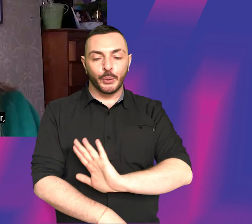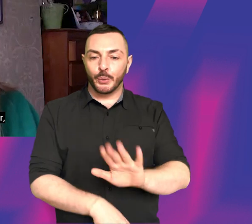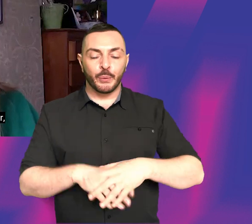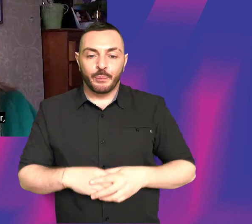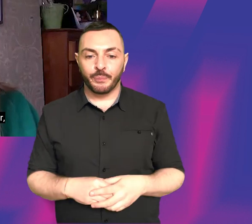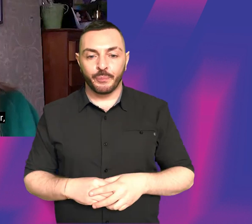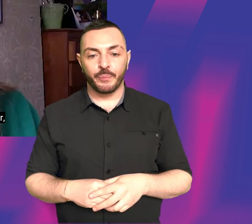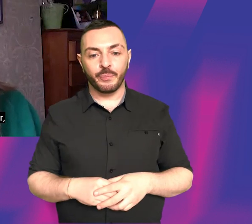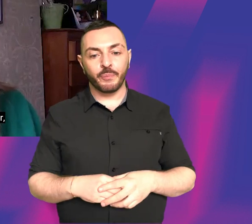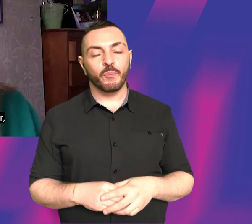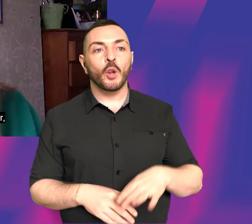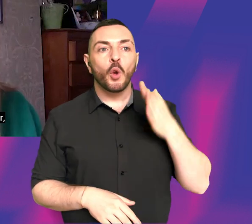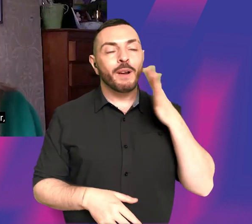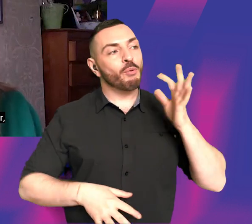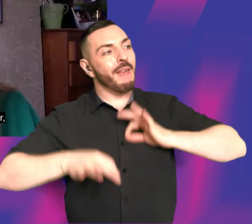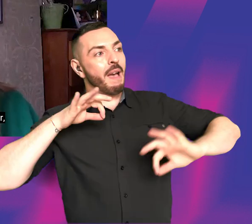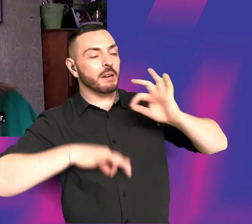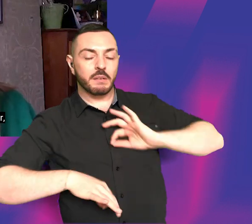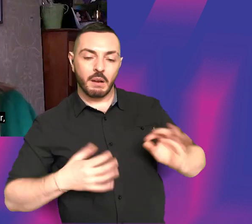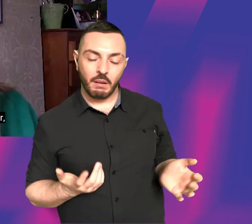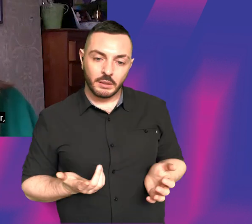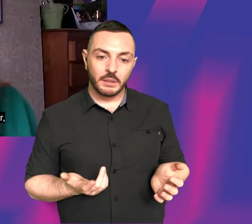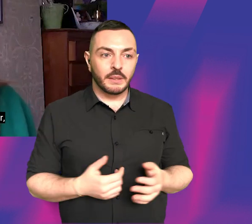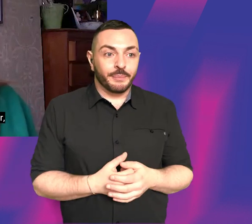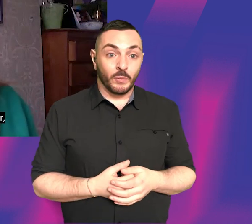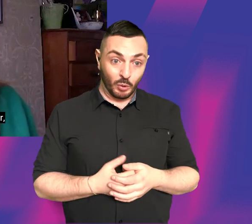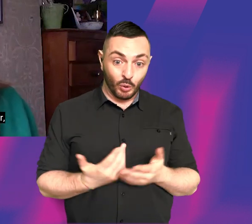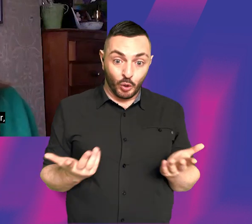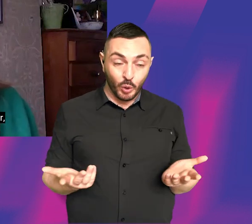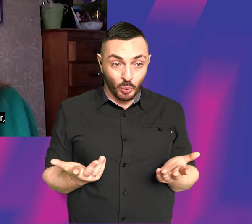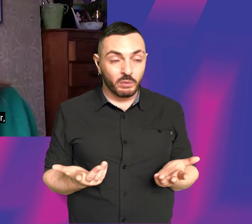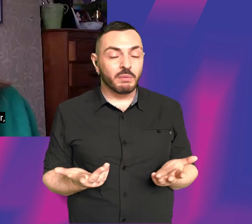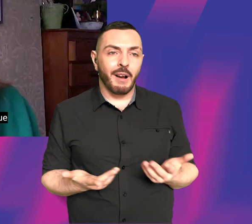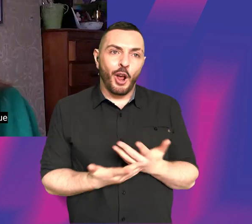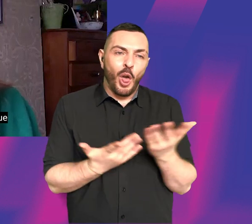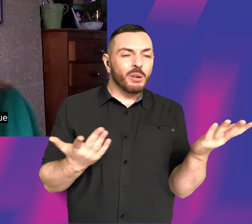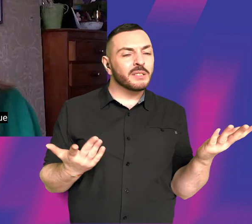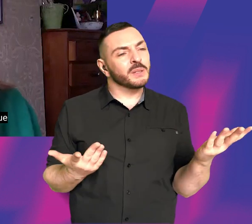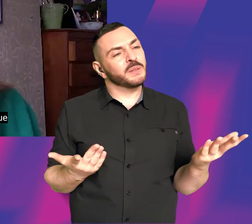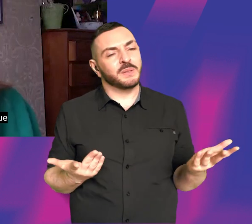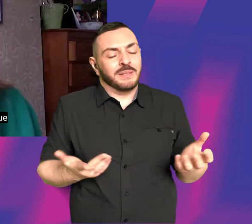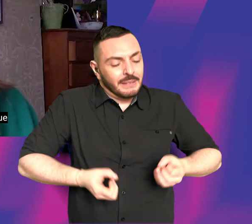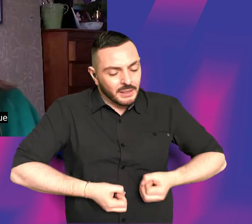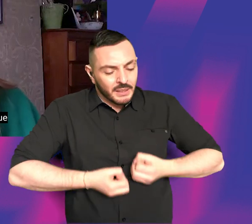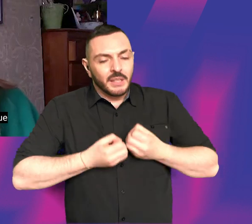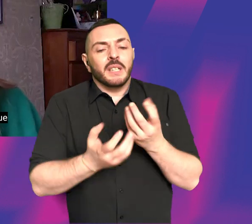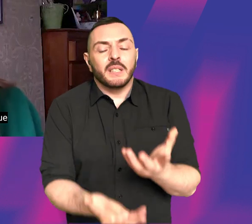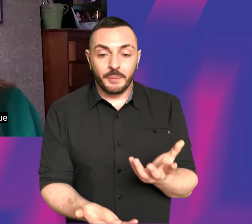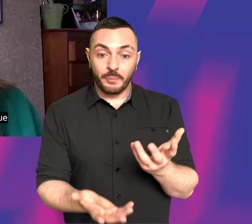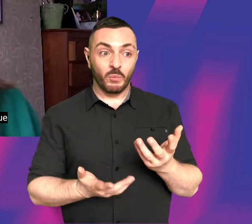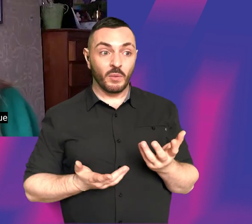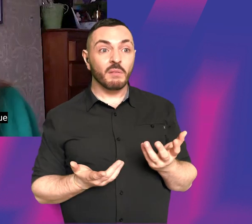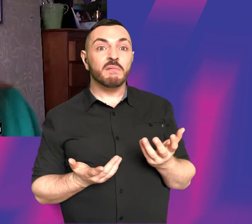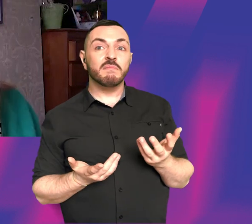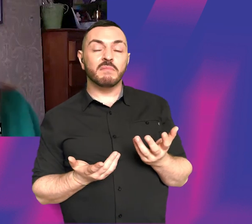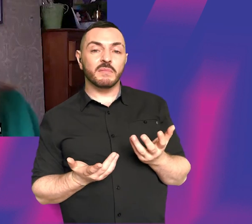think that, you know, when you're an actor, you expend an awful lot of energy, I think particularly this is probably true for women